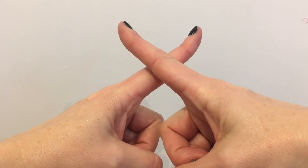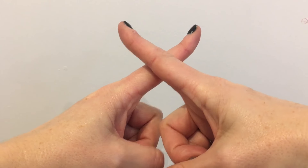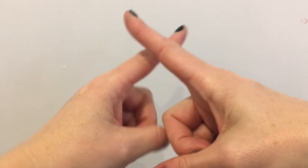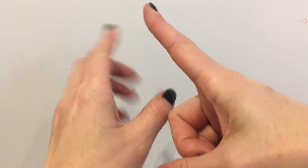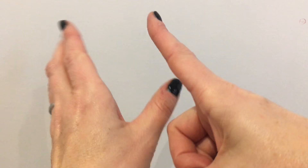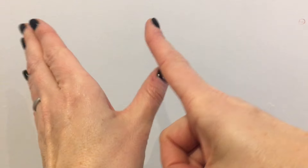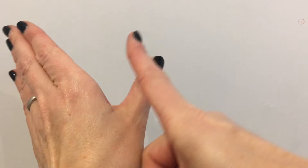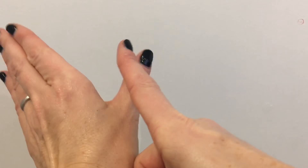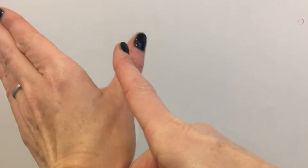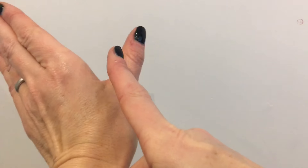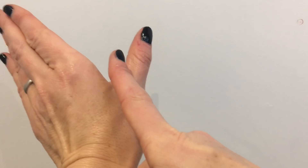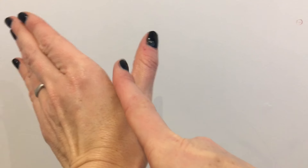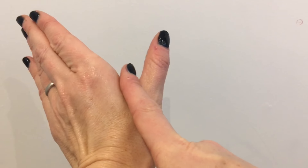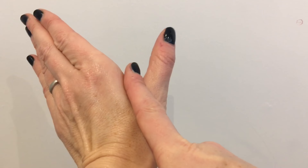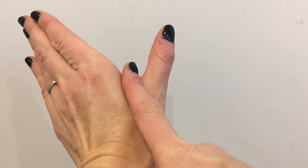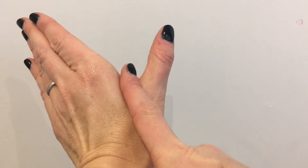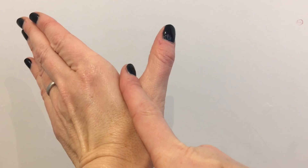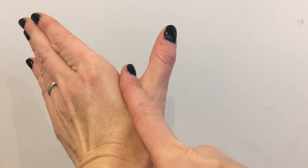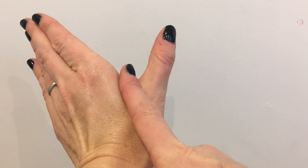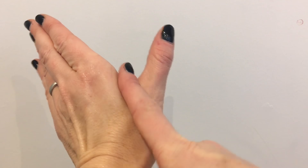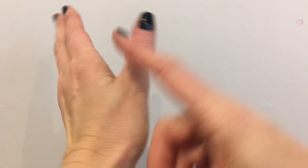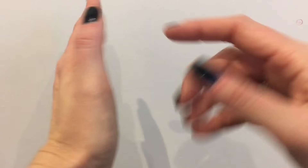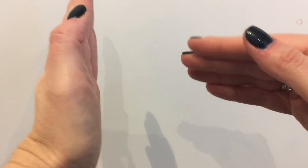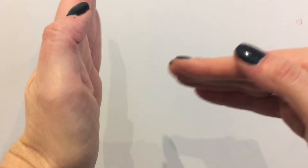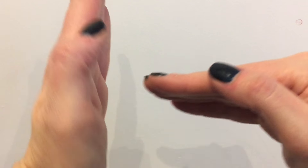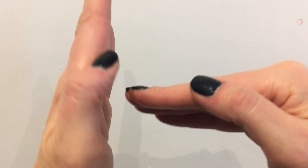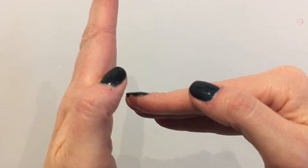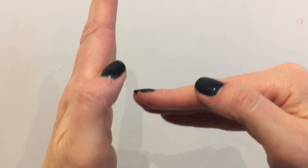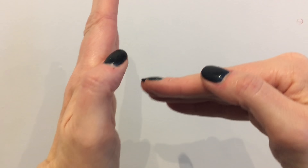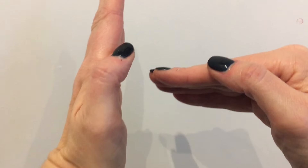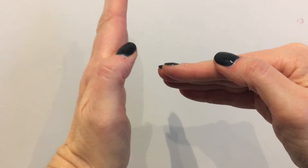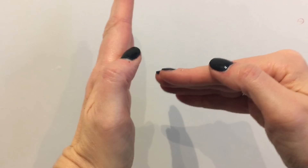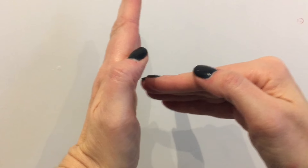Y Z